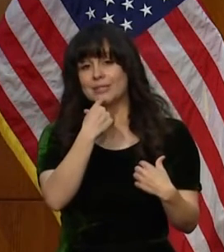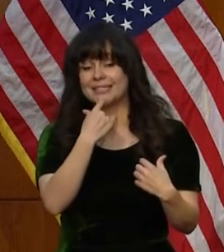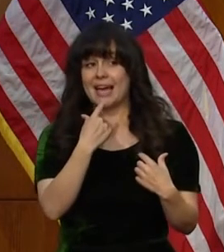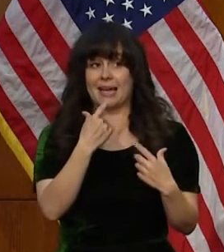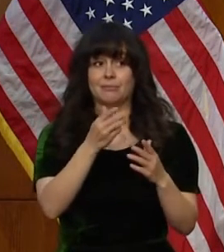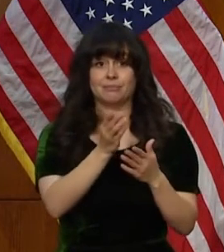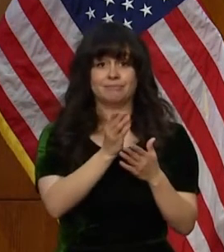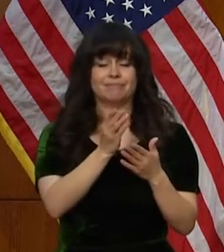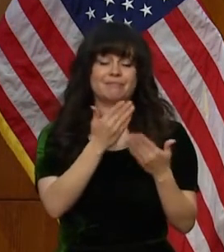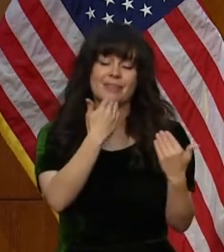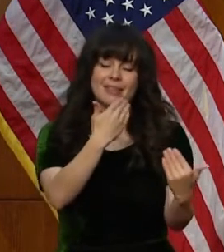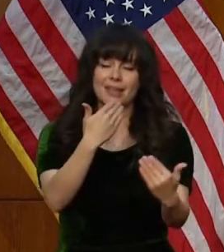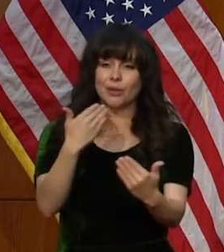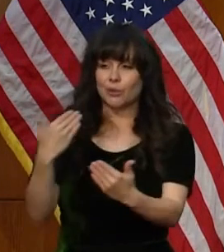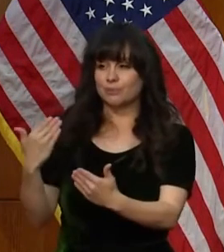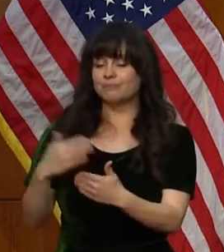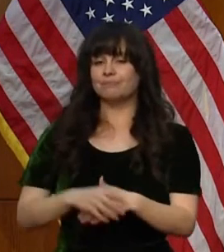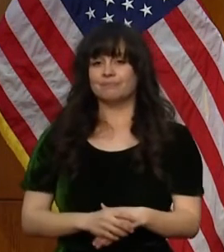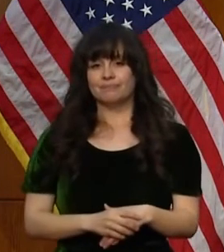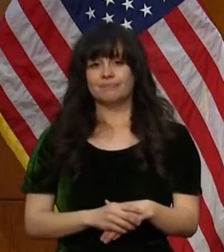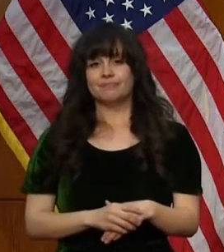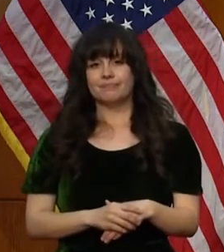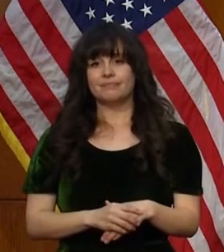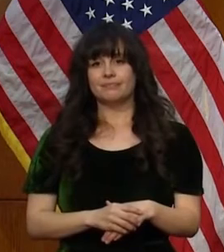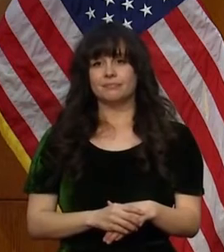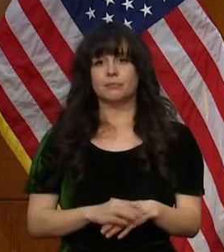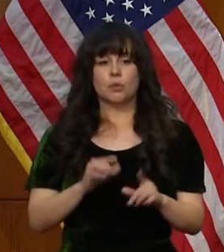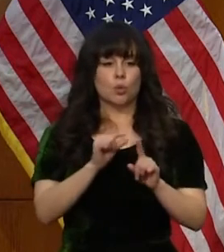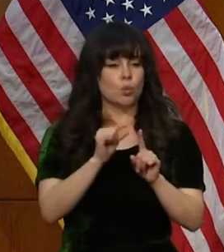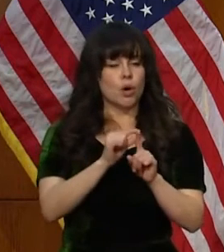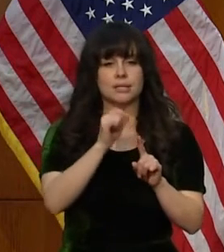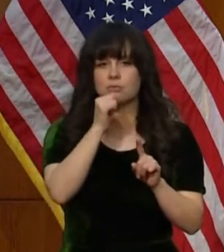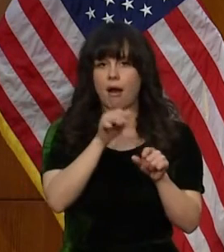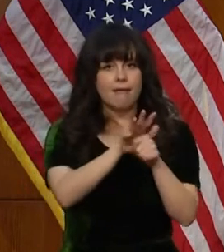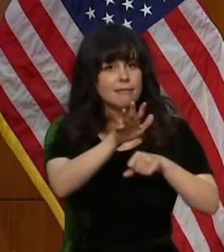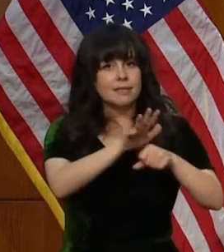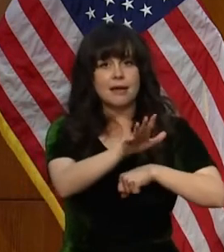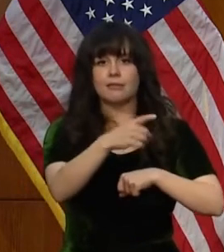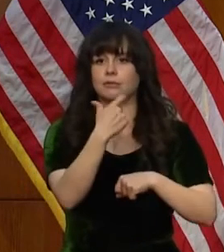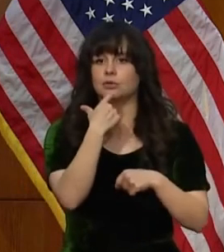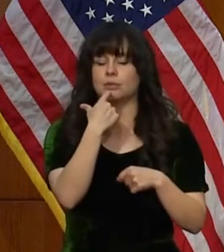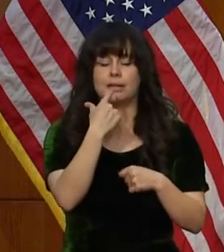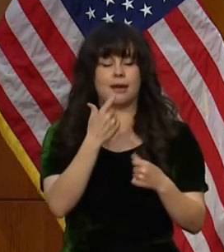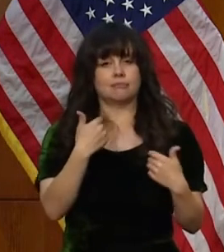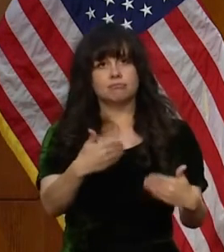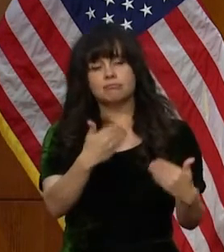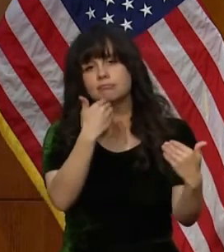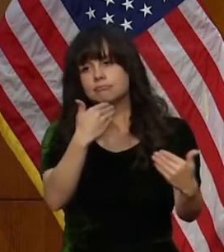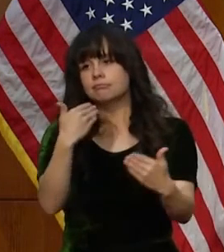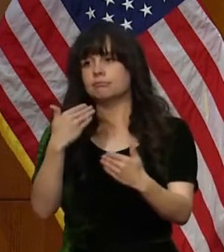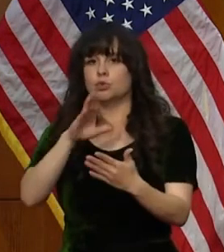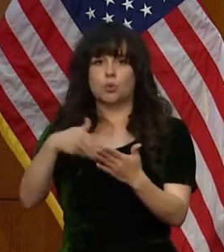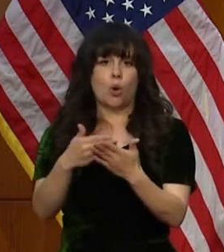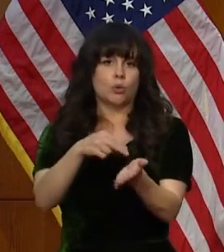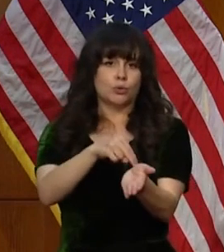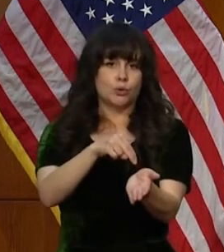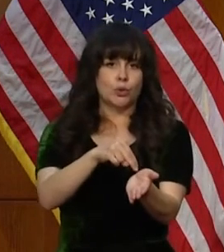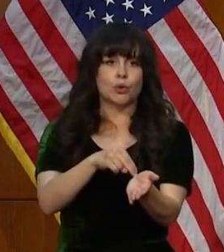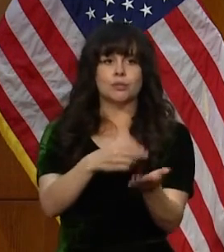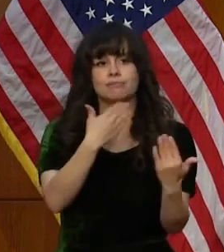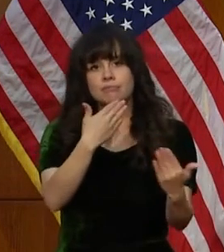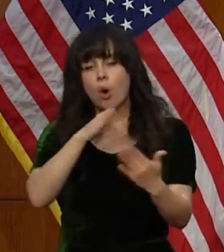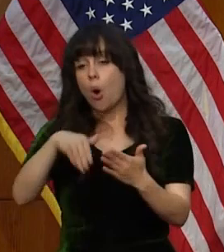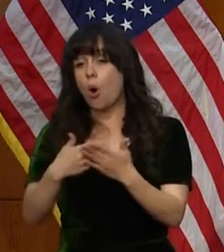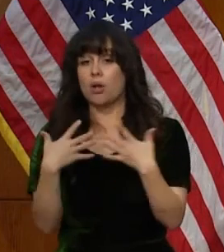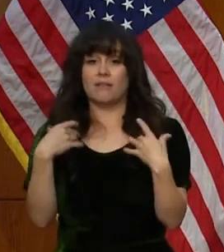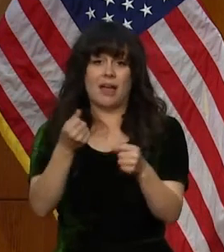heartfelt thank you. Words alone cannot express how much we owe to our nurses and to all of our health care